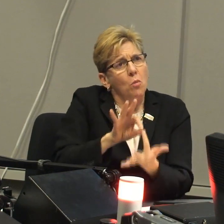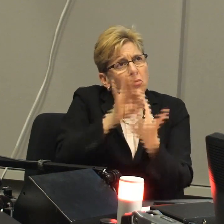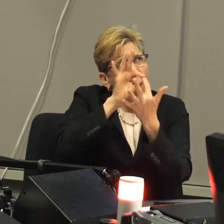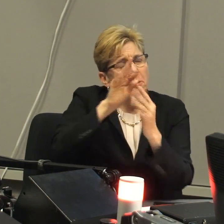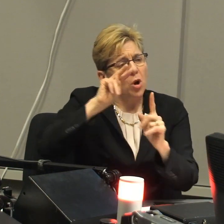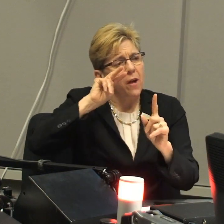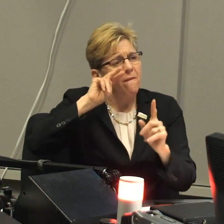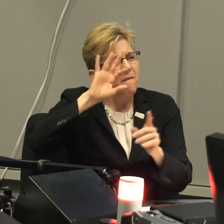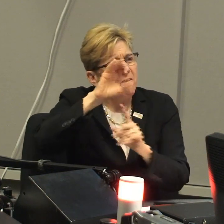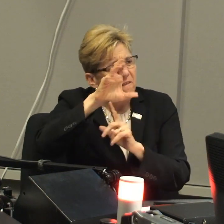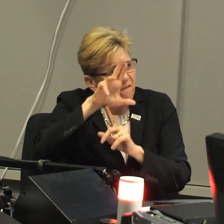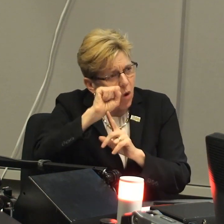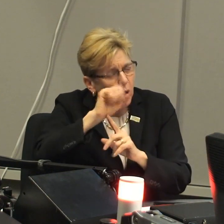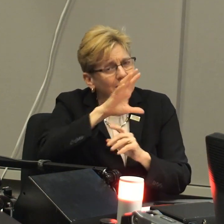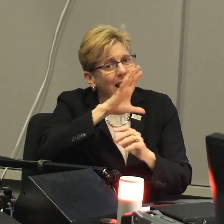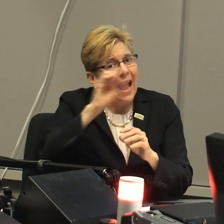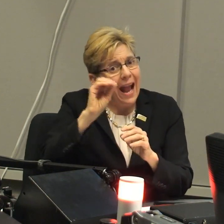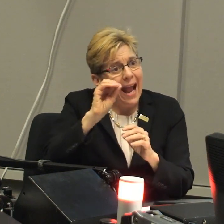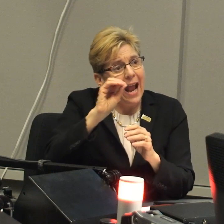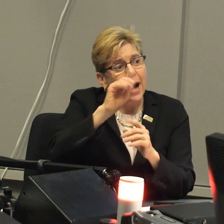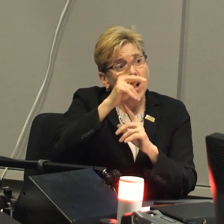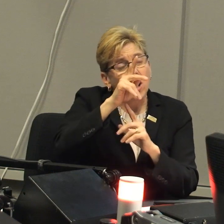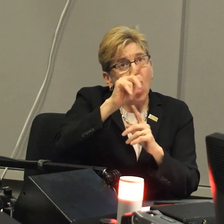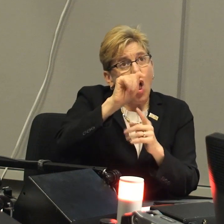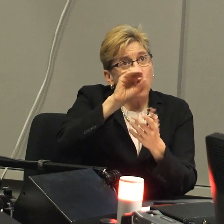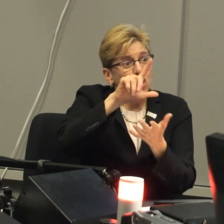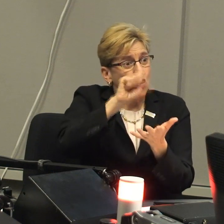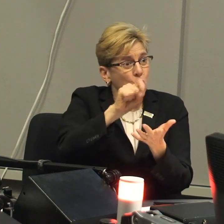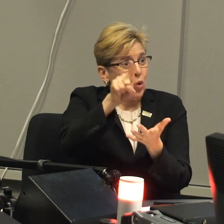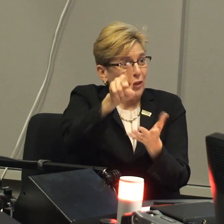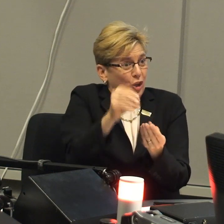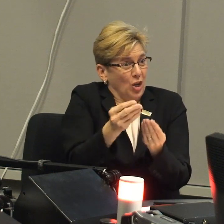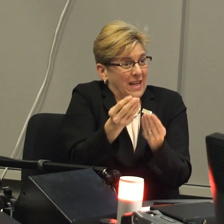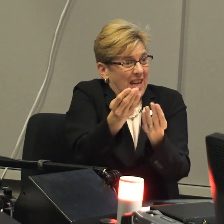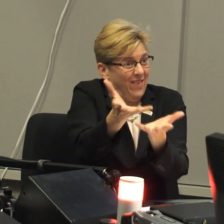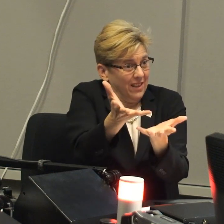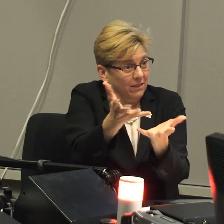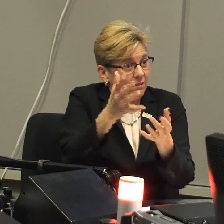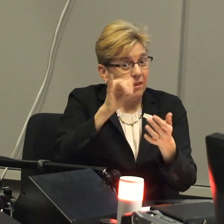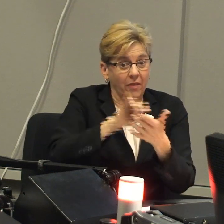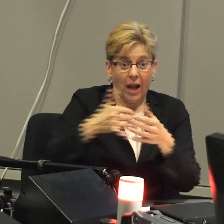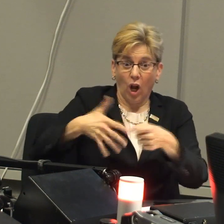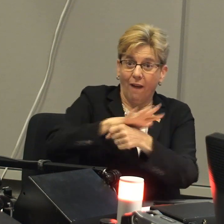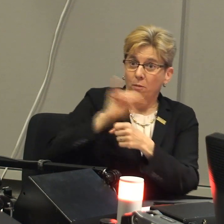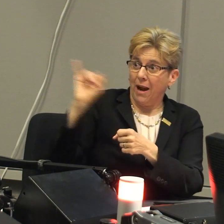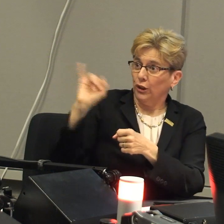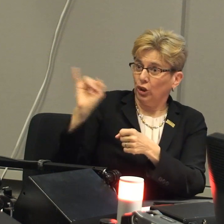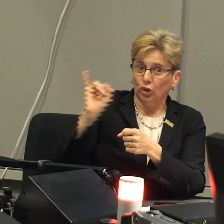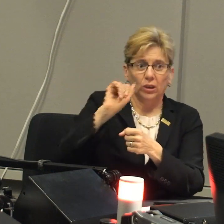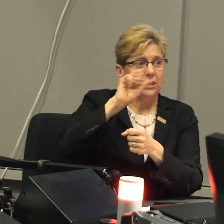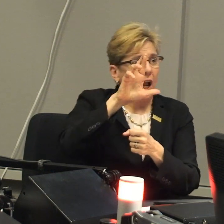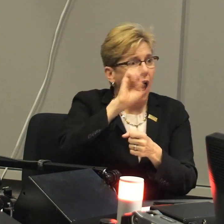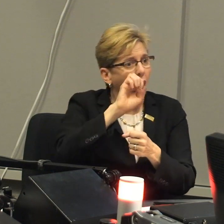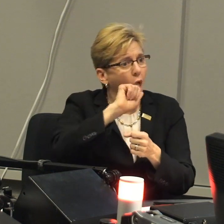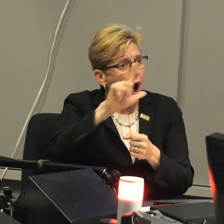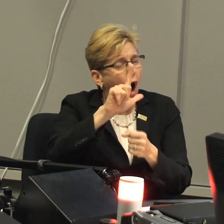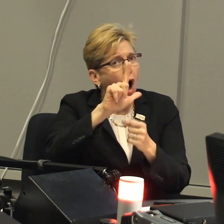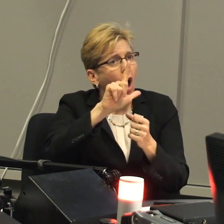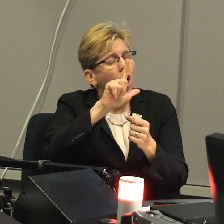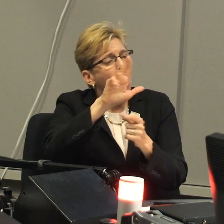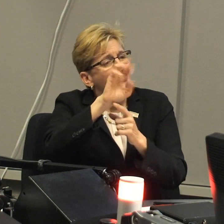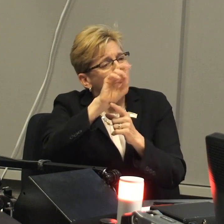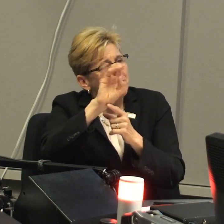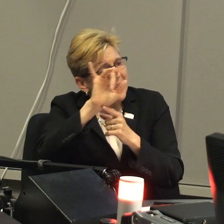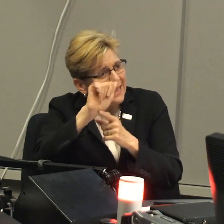And health care's primary focus and, you know, the tools that they're given that are covered by